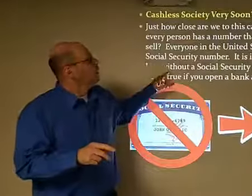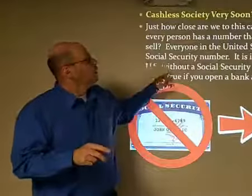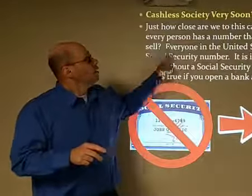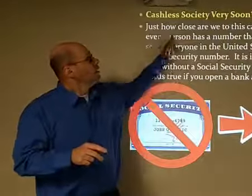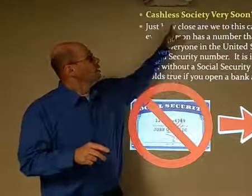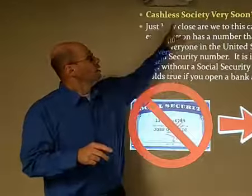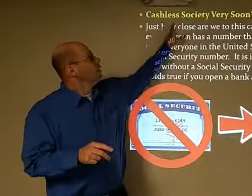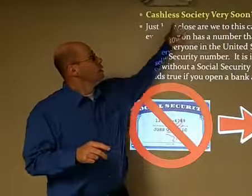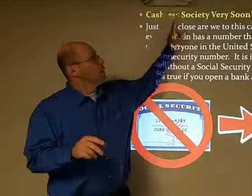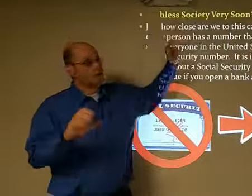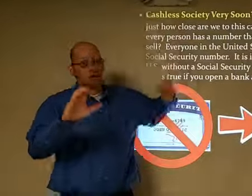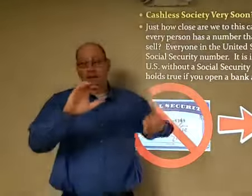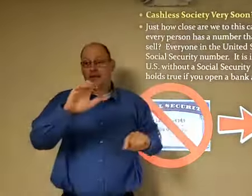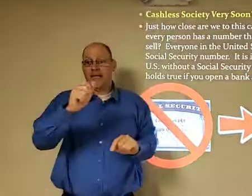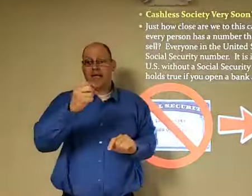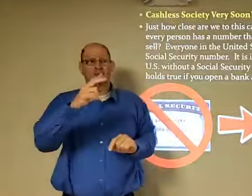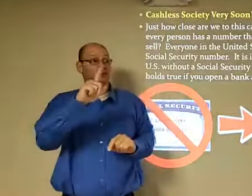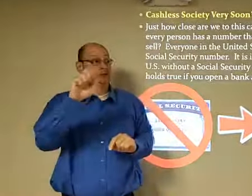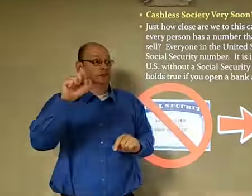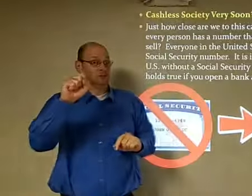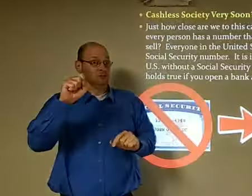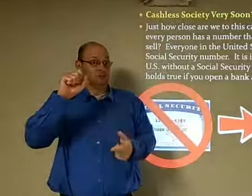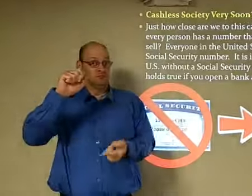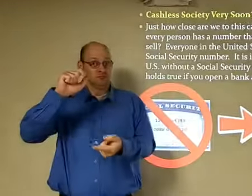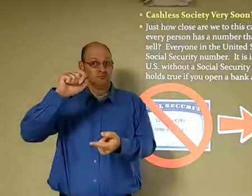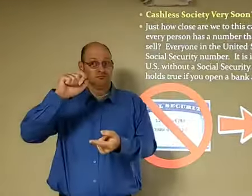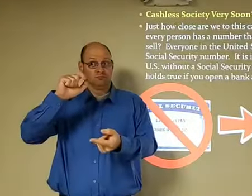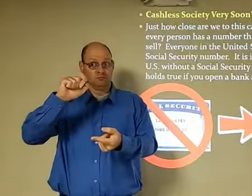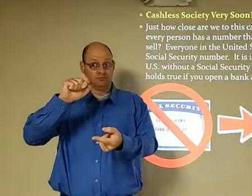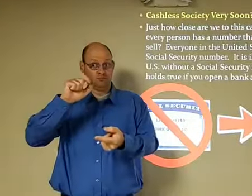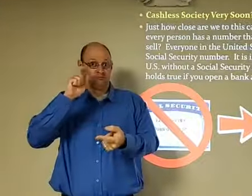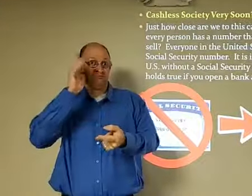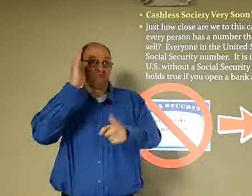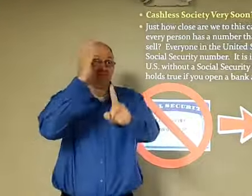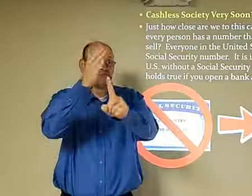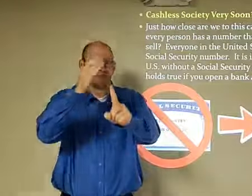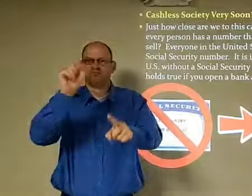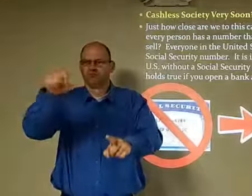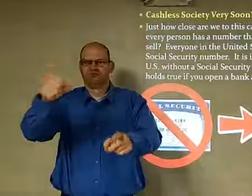So here's the question. Will we have a cashless society very soon?